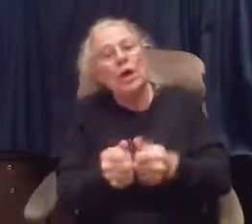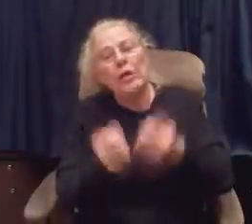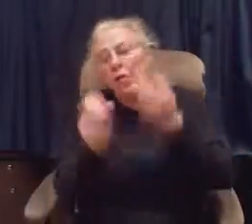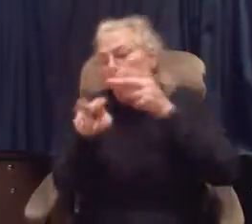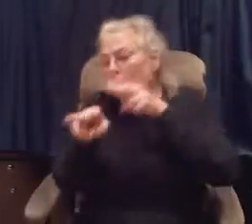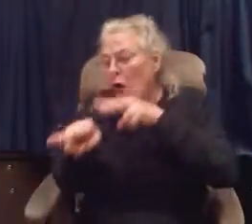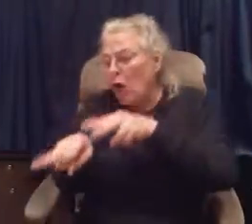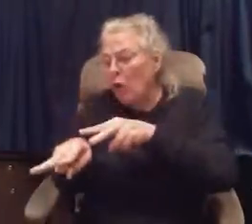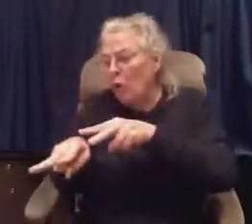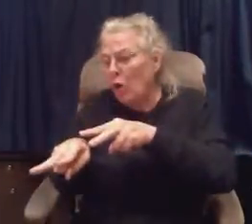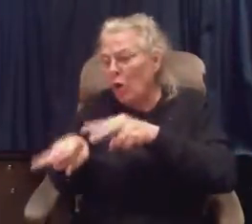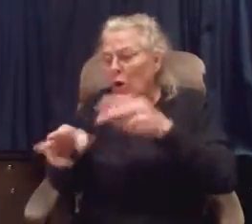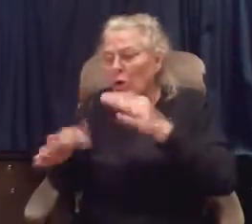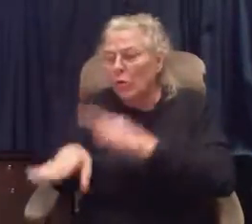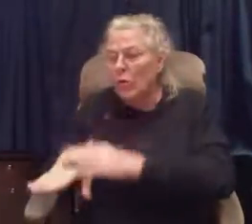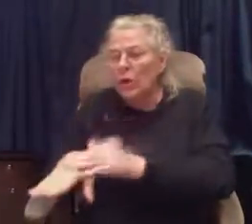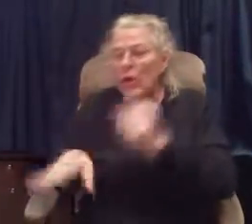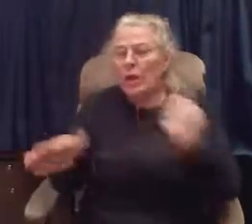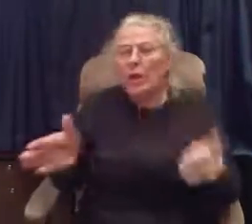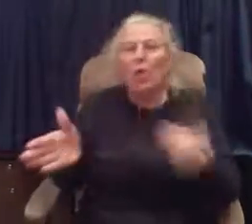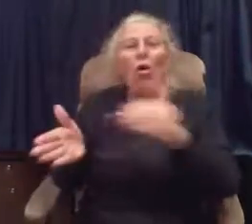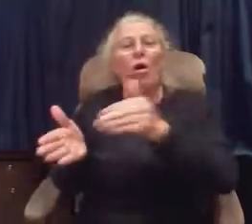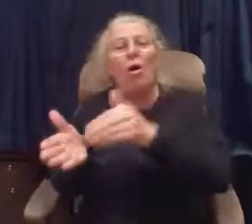a look recall